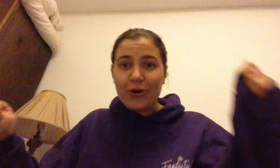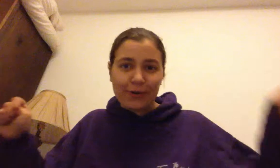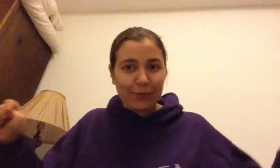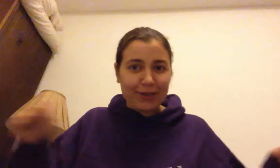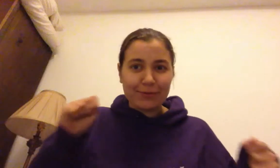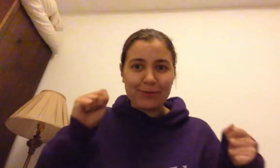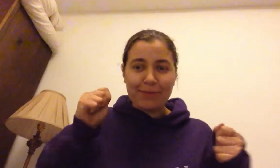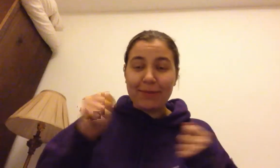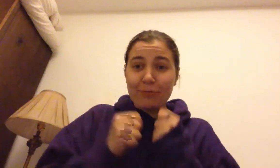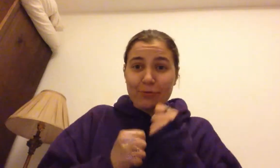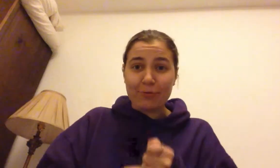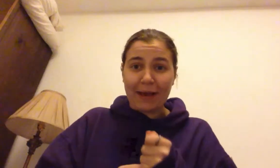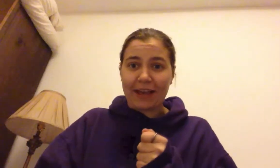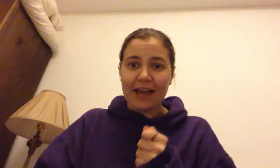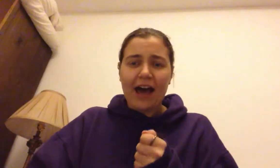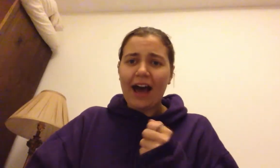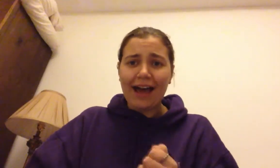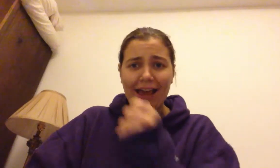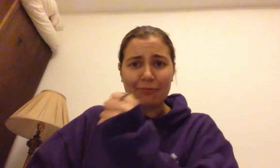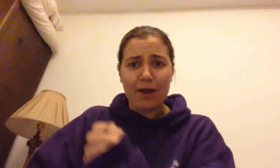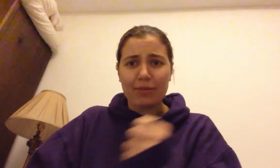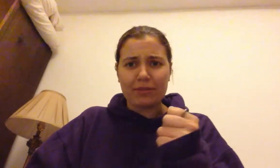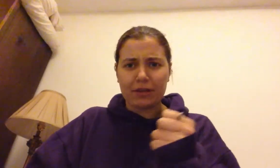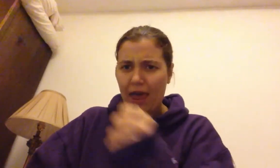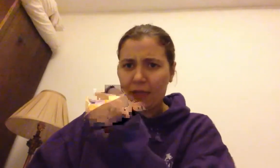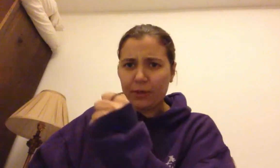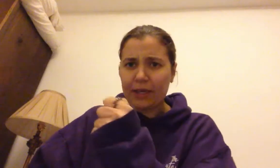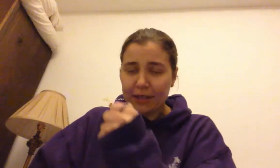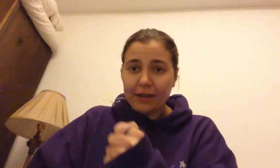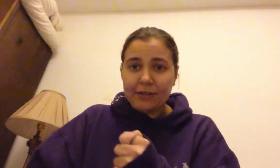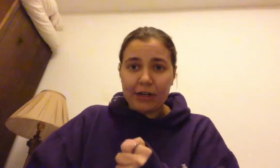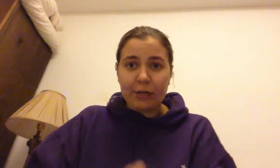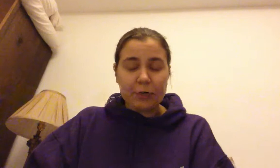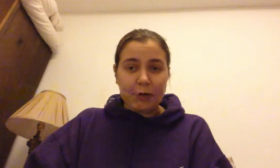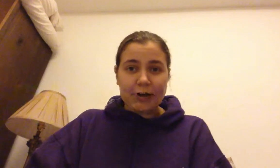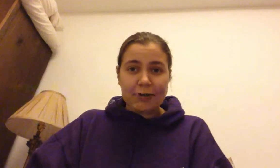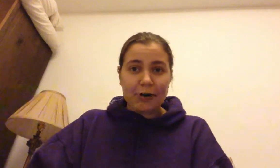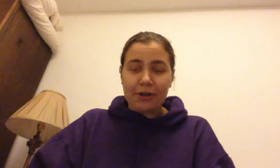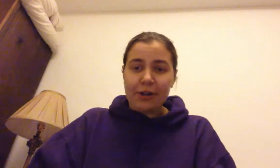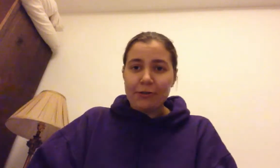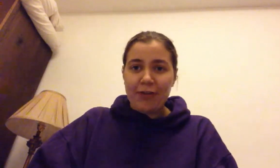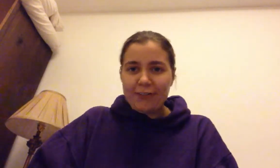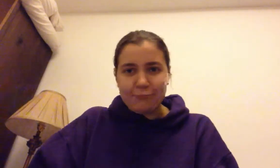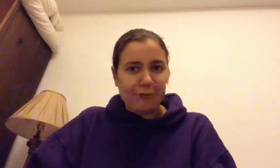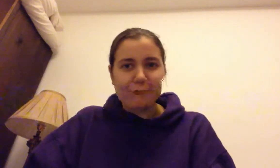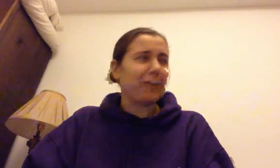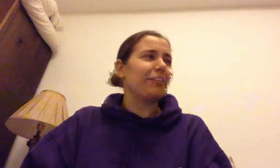Hello and welcome to Ramblings with Rebecca. I have promised Latin Week, during which we will explore random fun phrases